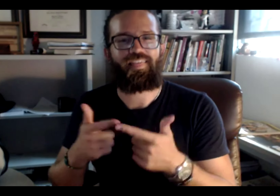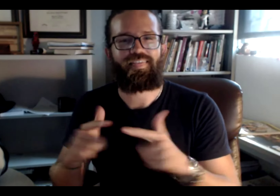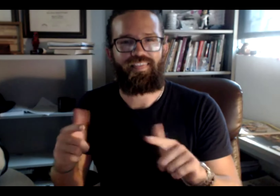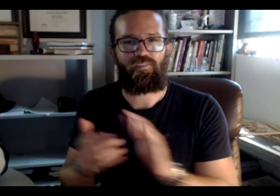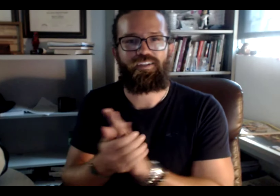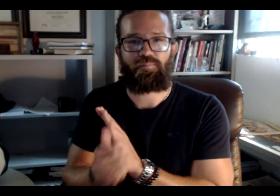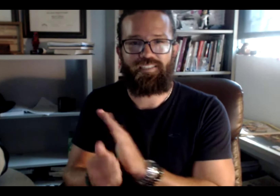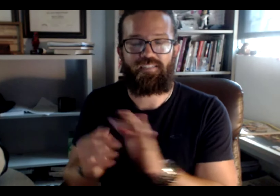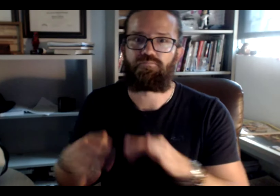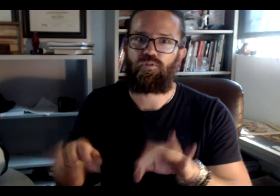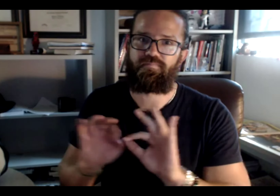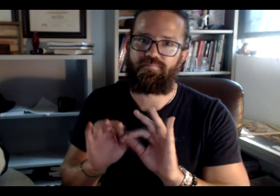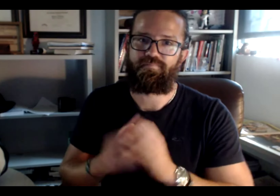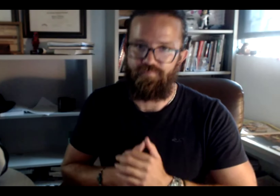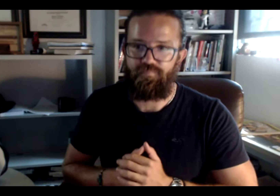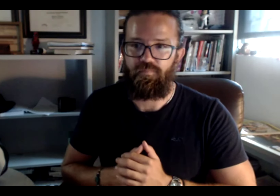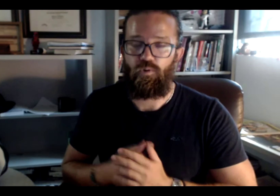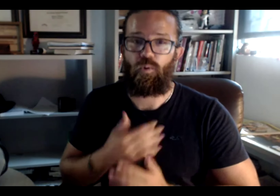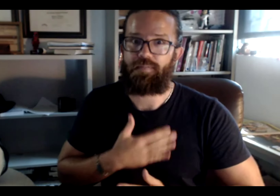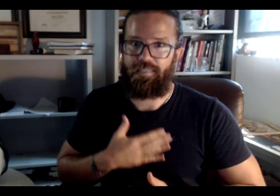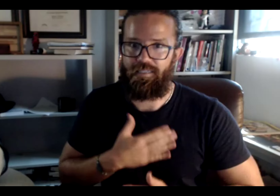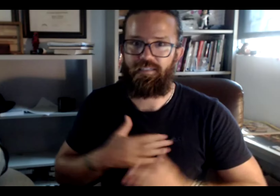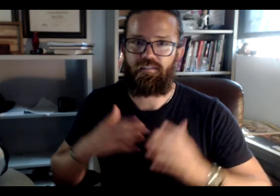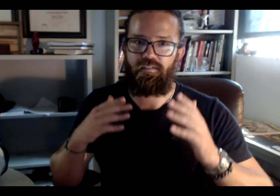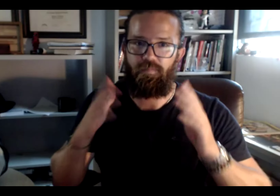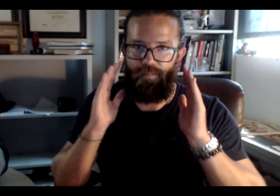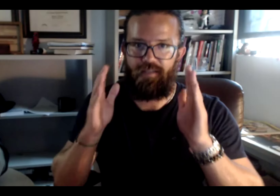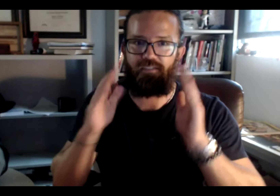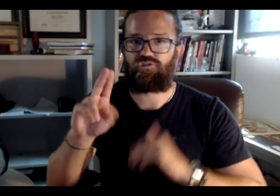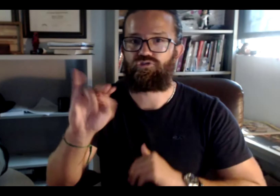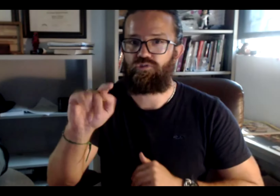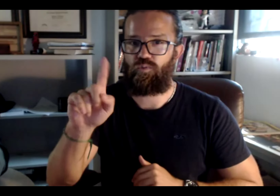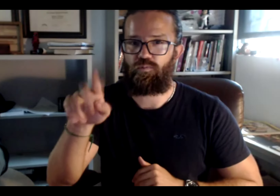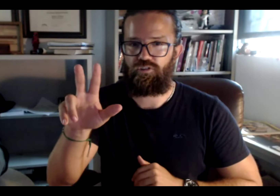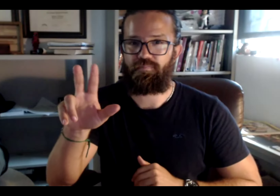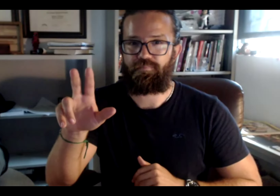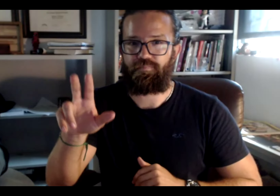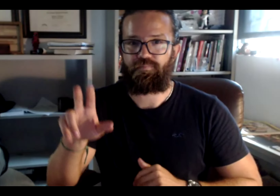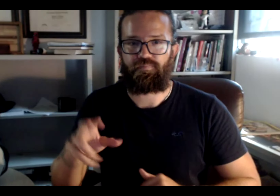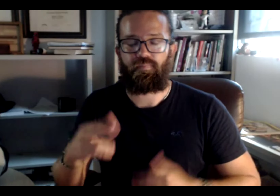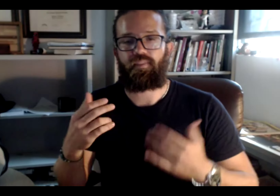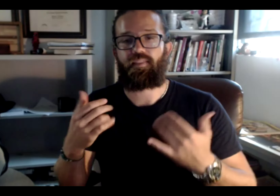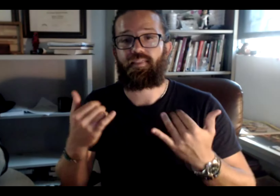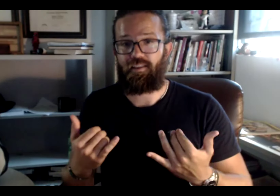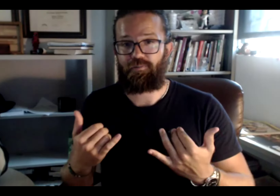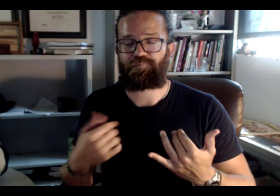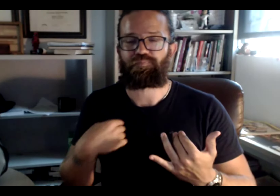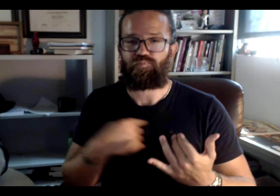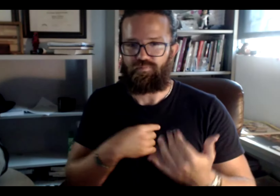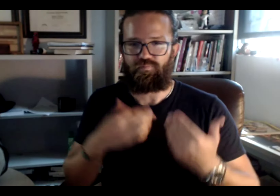work with deaf people. So, those language skills are very important. So, please, please pay attention to unit 1.3.